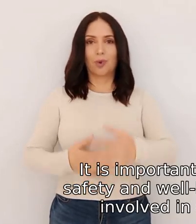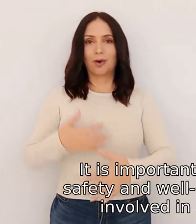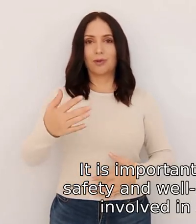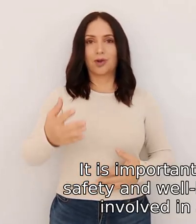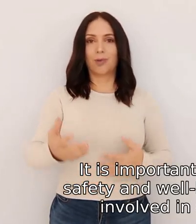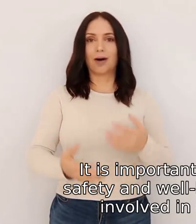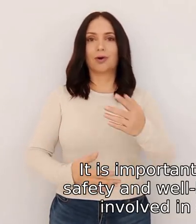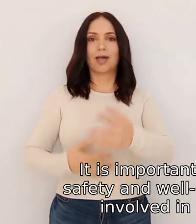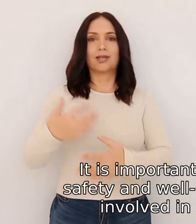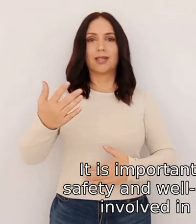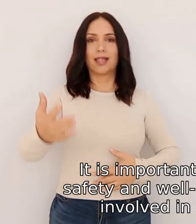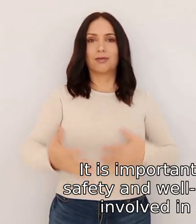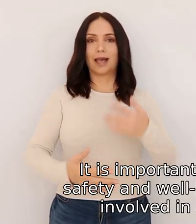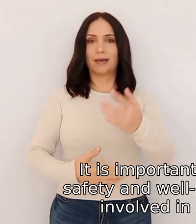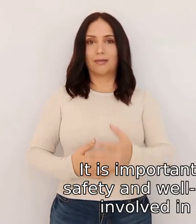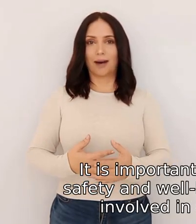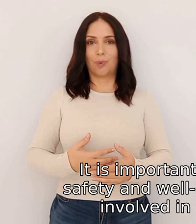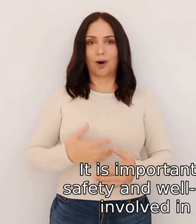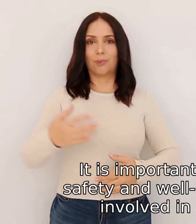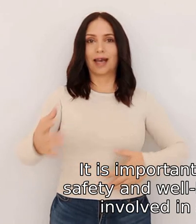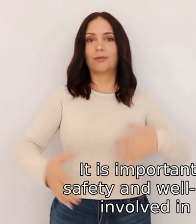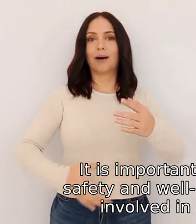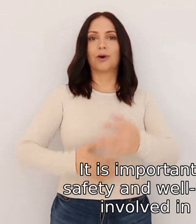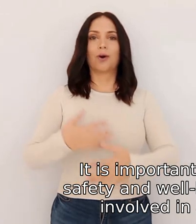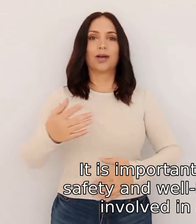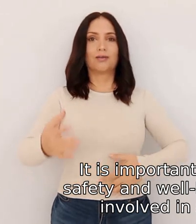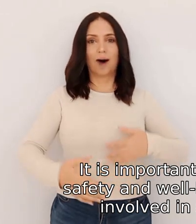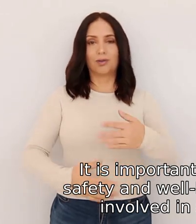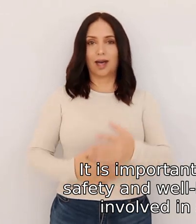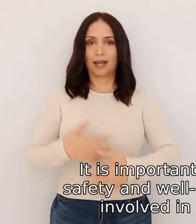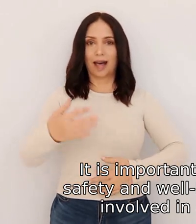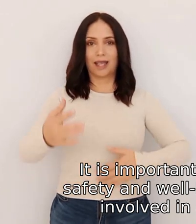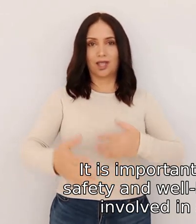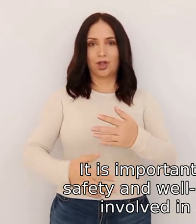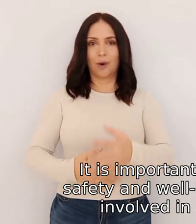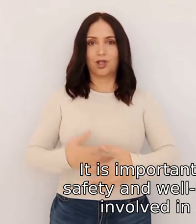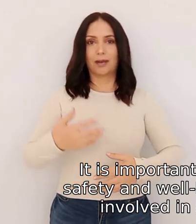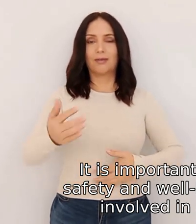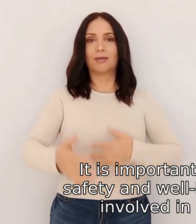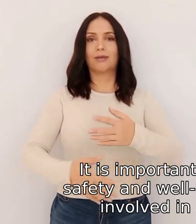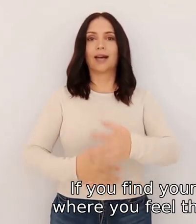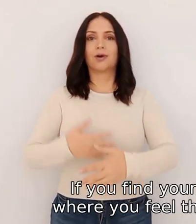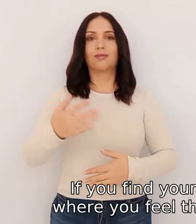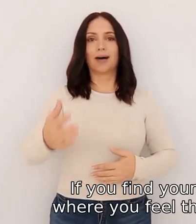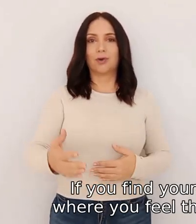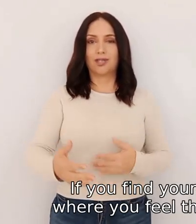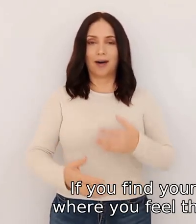important to prioritize the safety and well-being of everyone involved in any situation if you find yourself